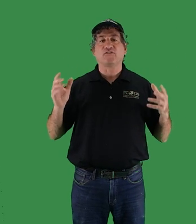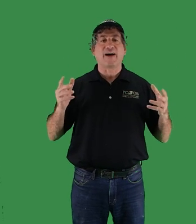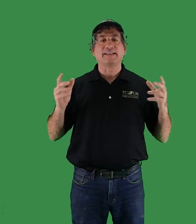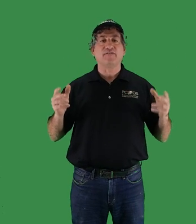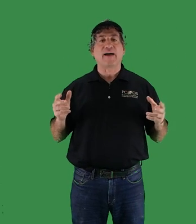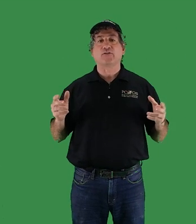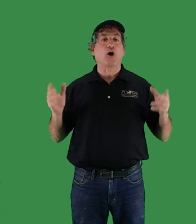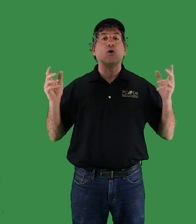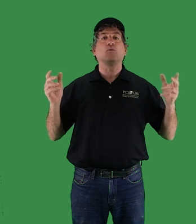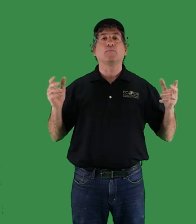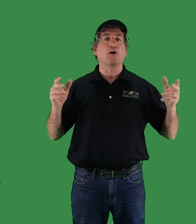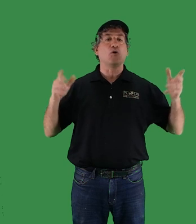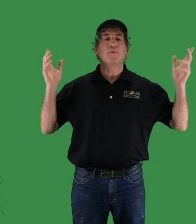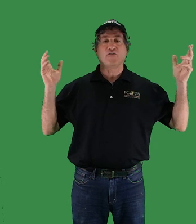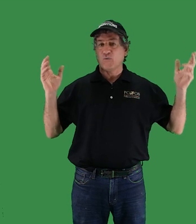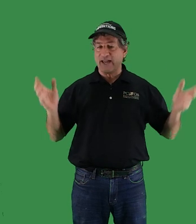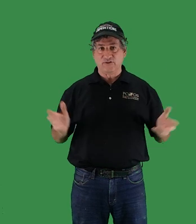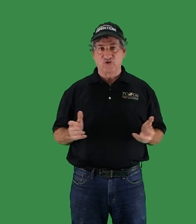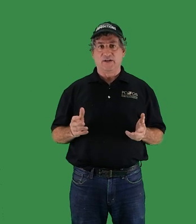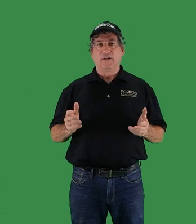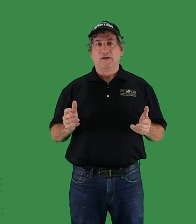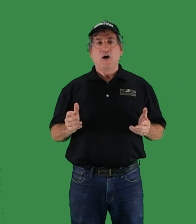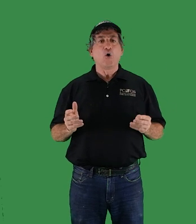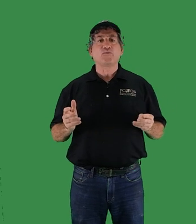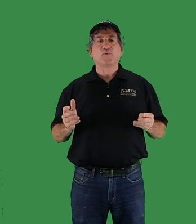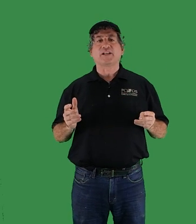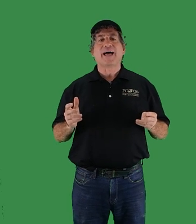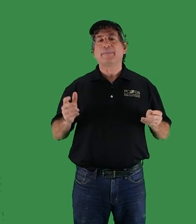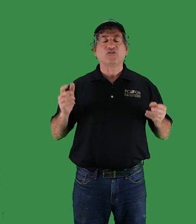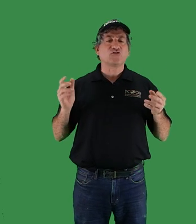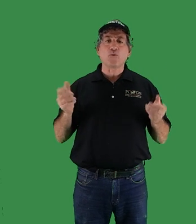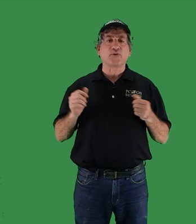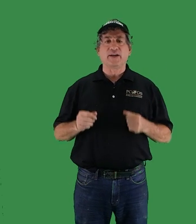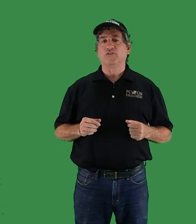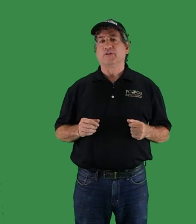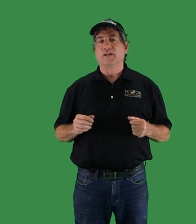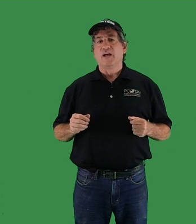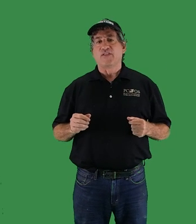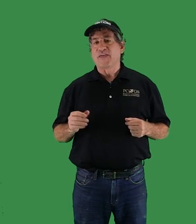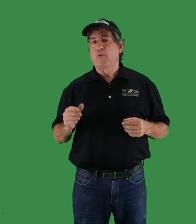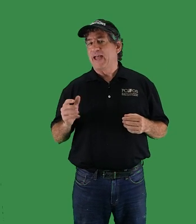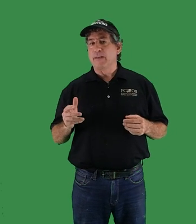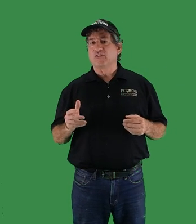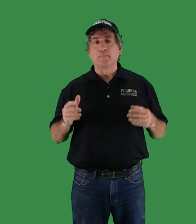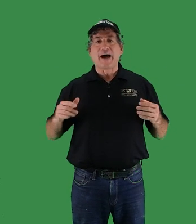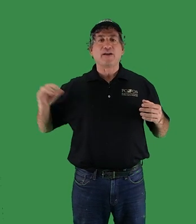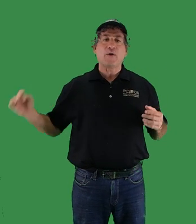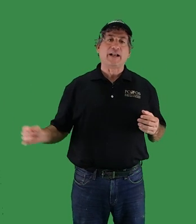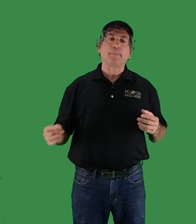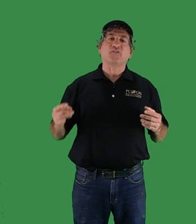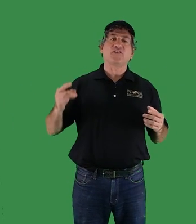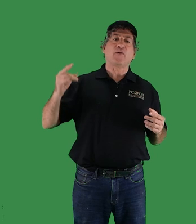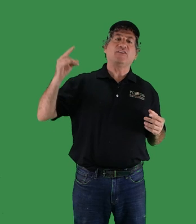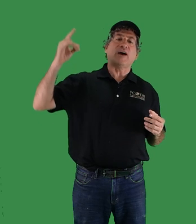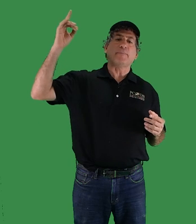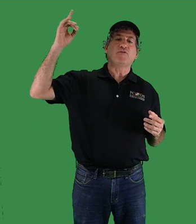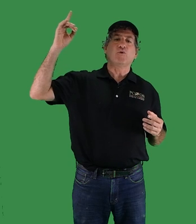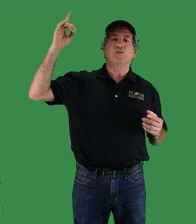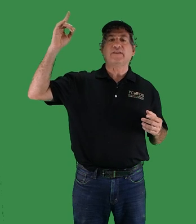finally found a home home on the range. Homes with climate so predictable that they were able to migrate up to the very top of the world